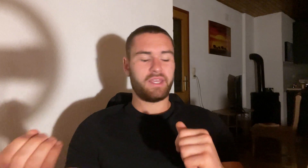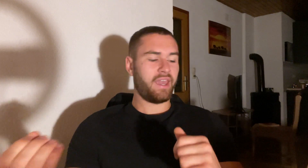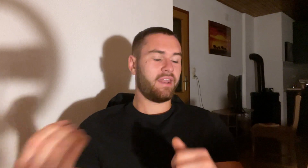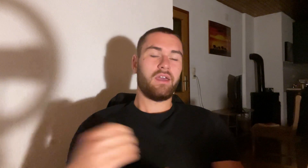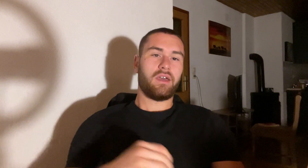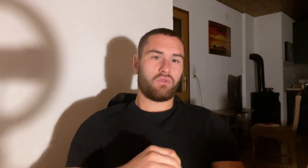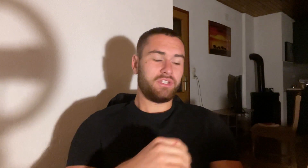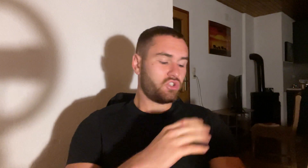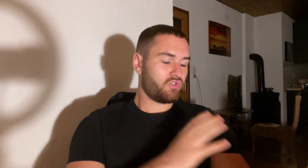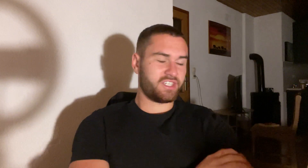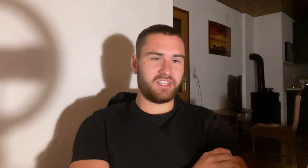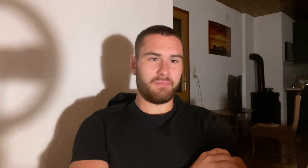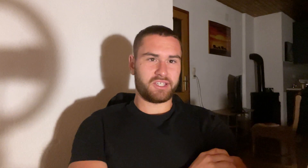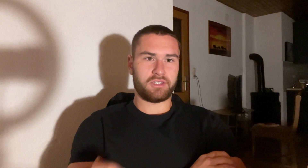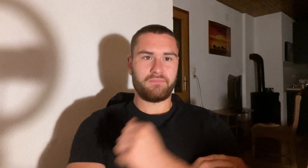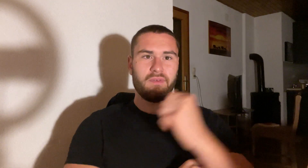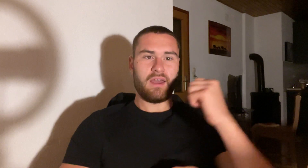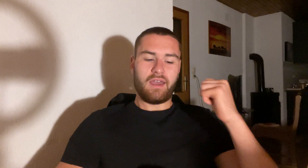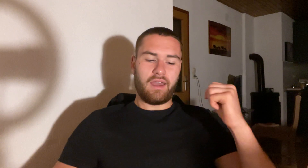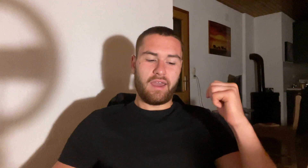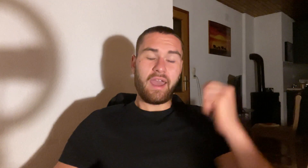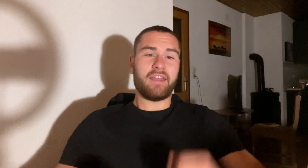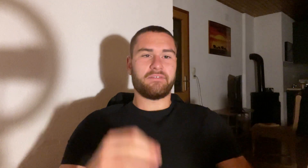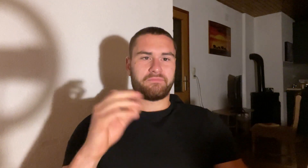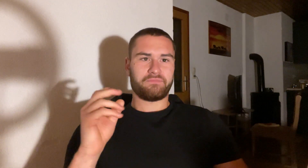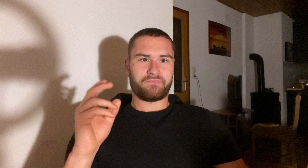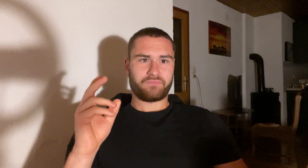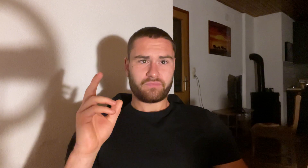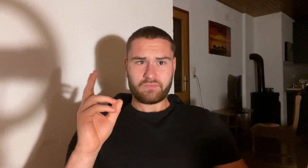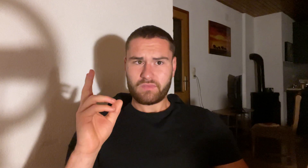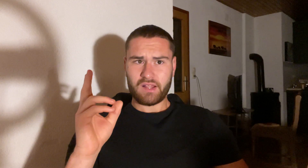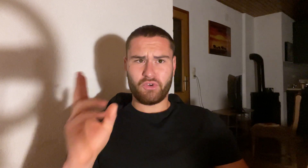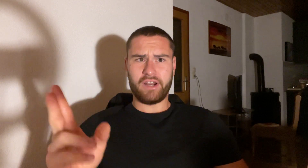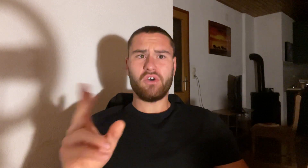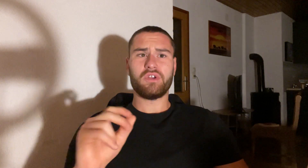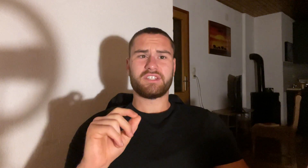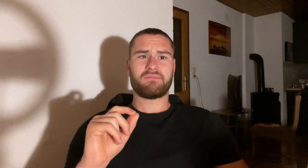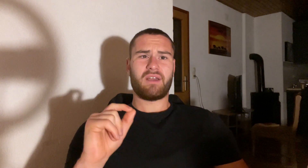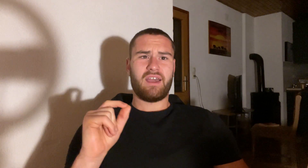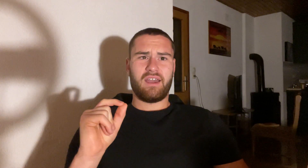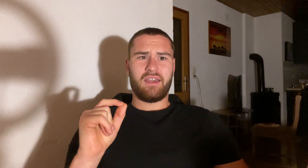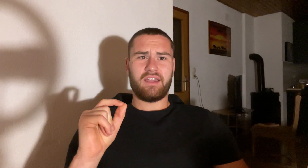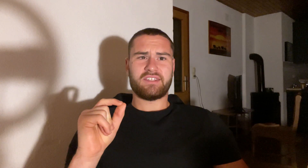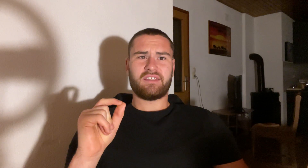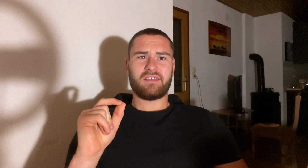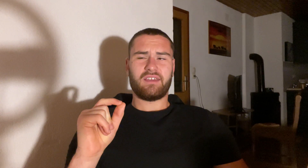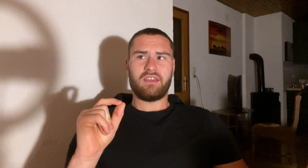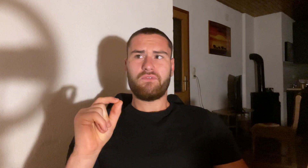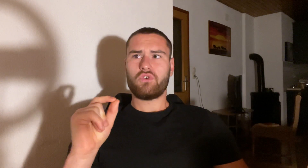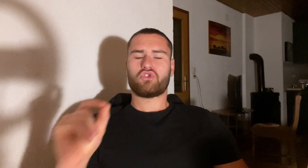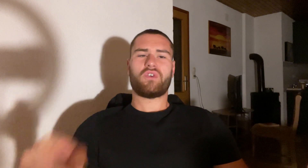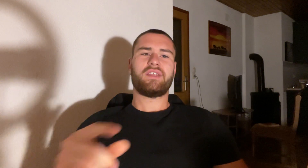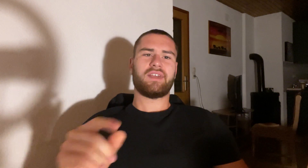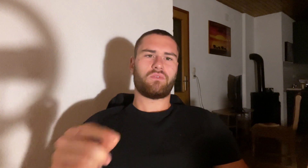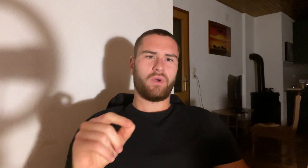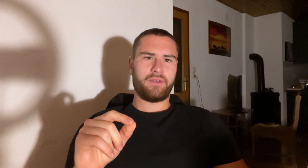can, really stressing the muscle. And what I noticed is that if you train that way,